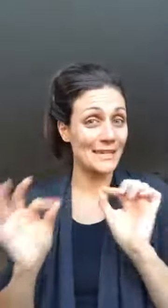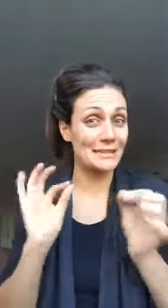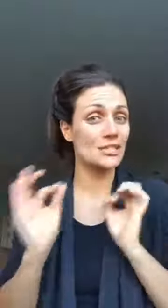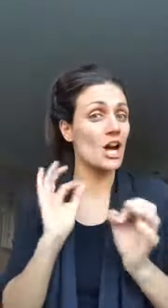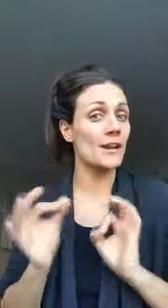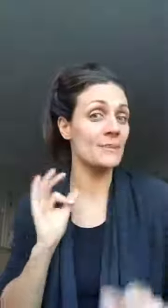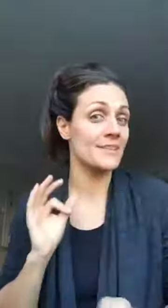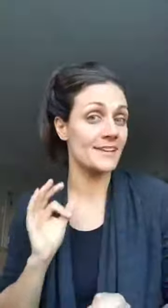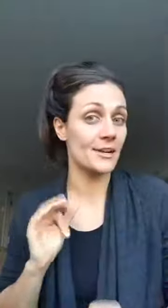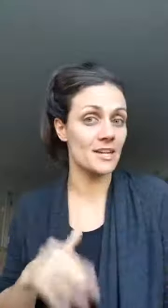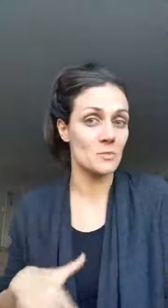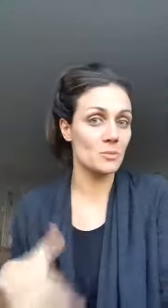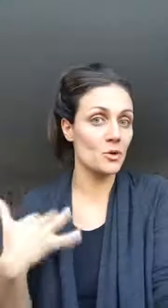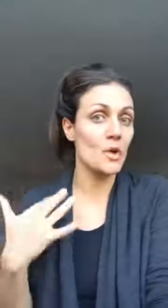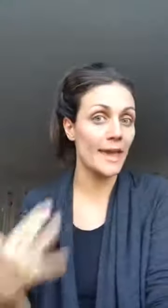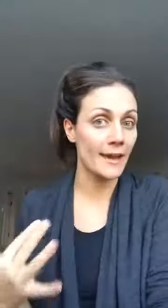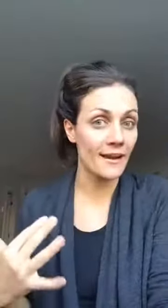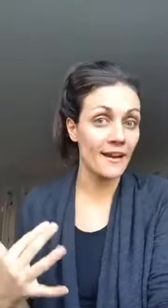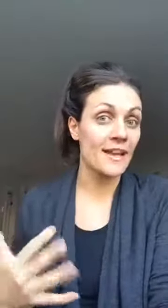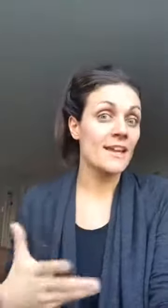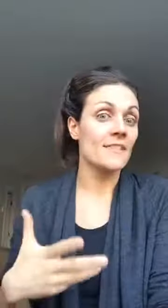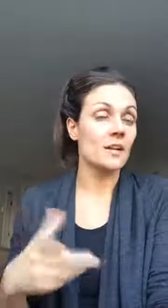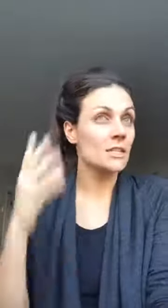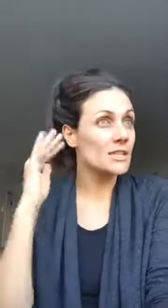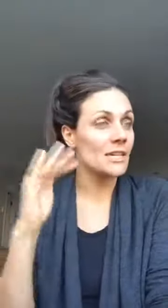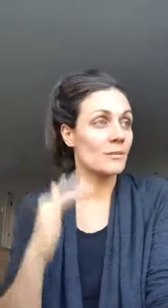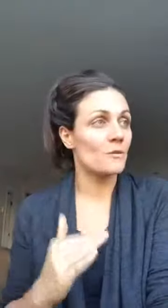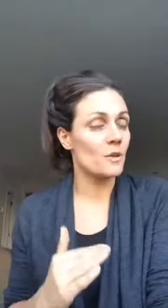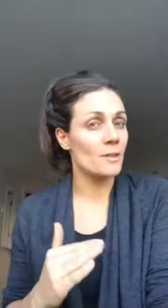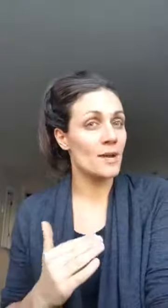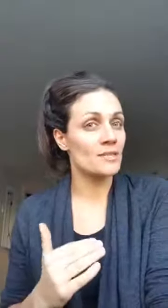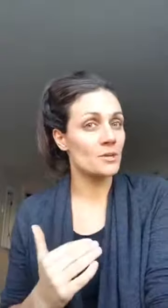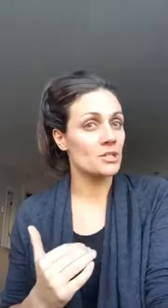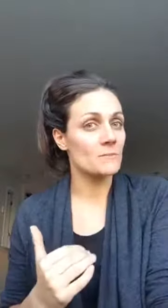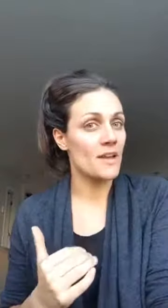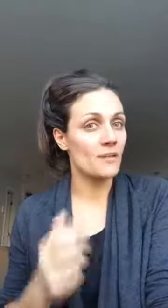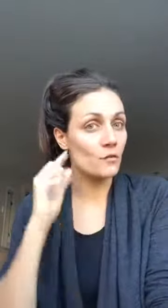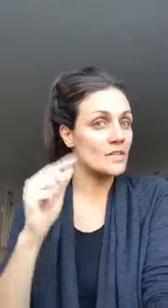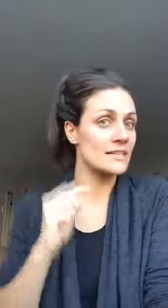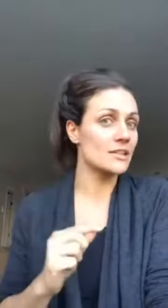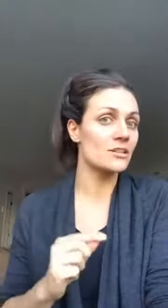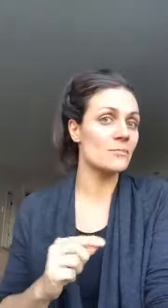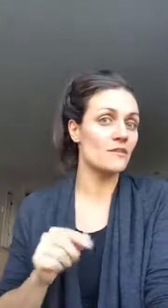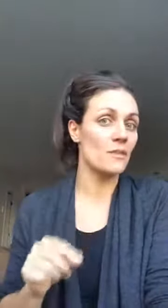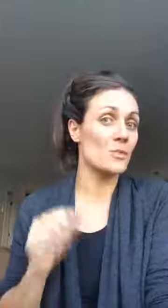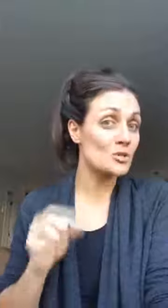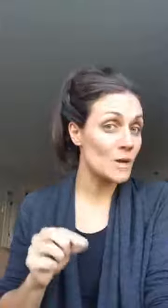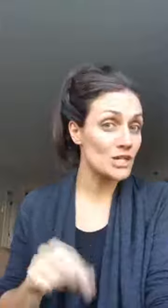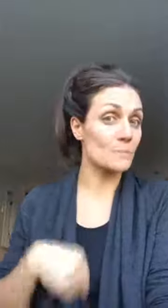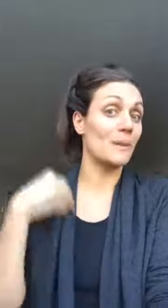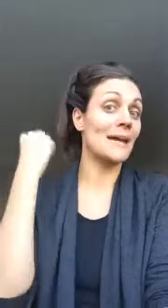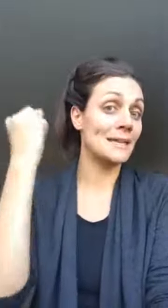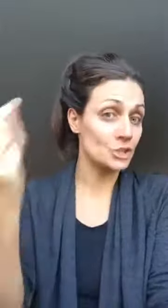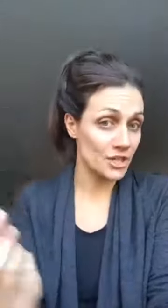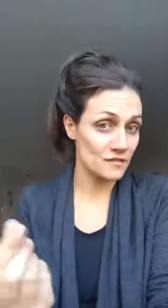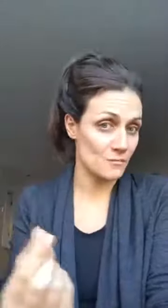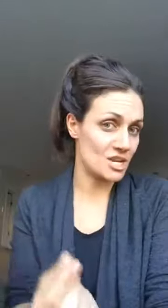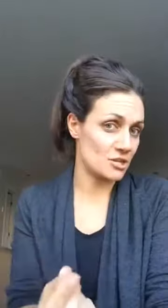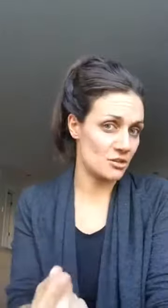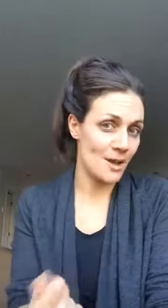caught up in the nitty-gritties people don't care they're going to look at it before they press the purchase button of what's included but for the most part they're buying the transformation they're not